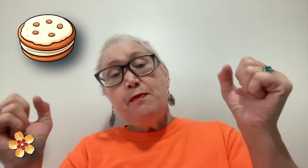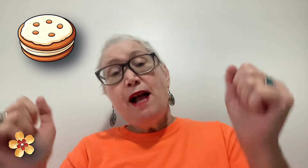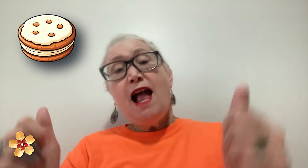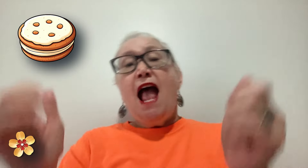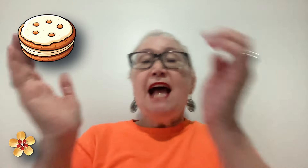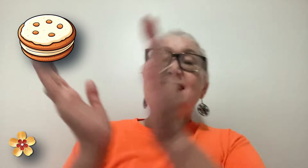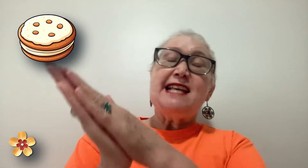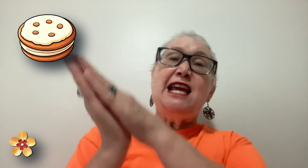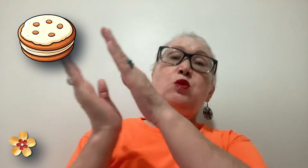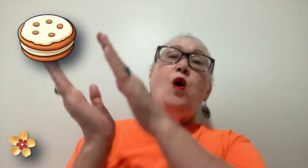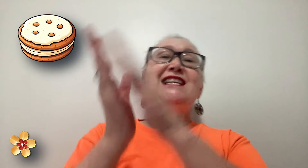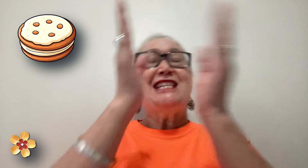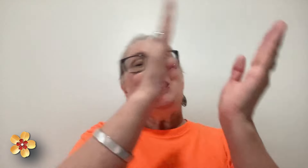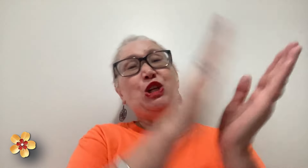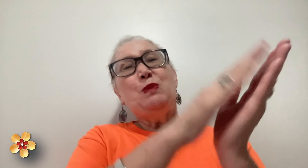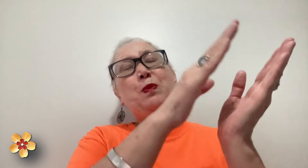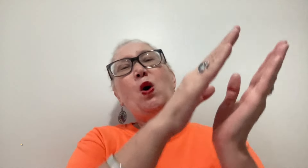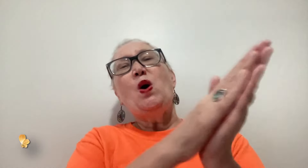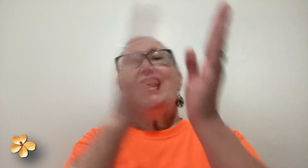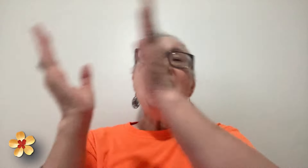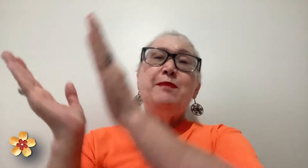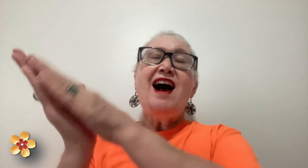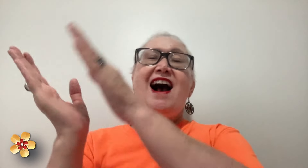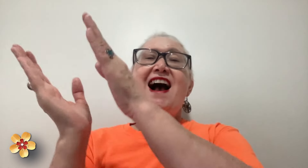and said what a good boy am I.